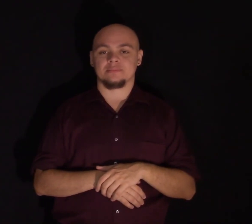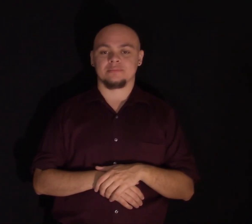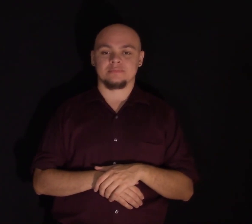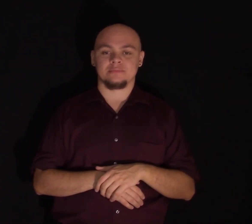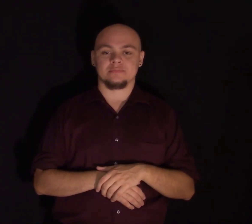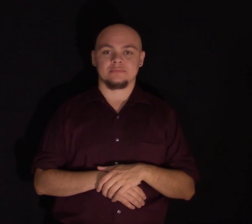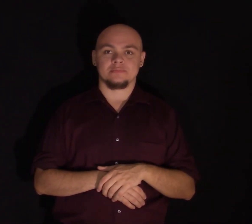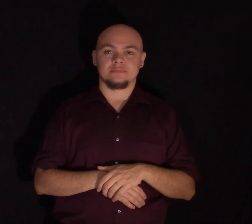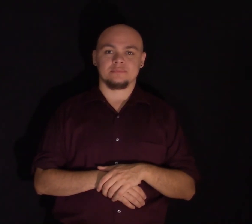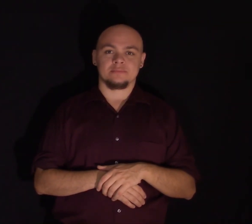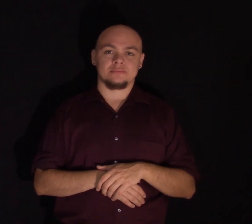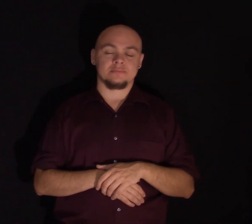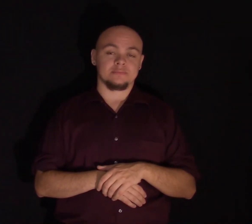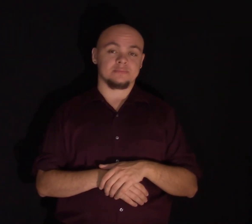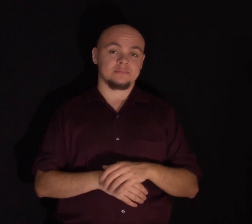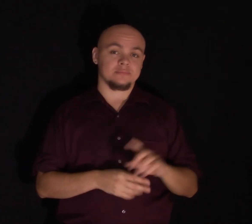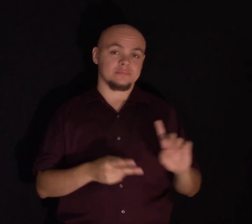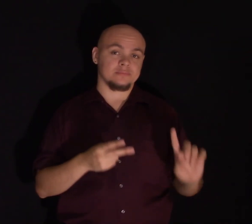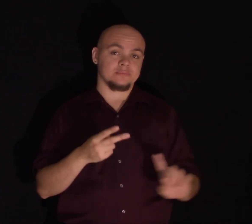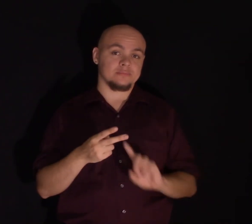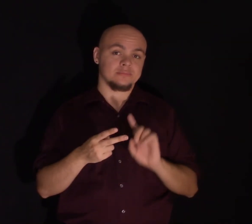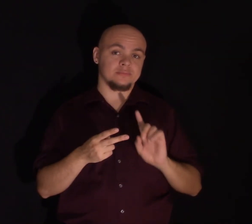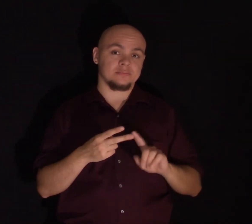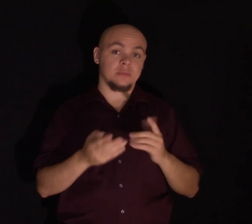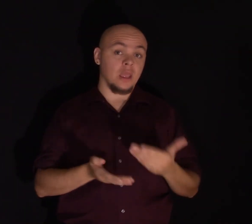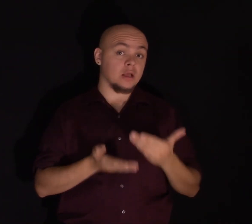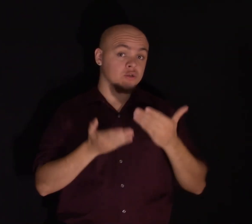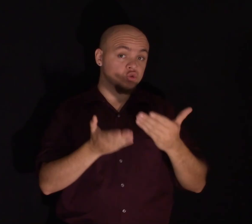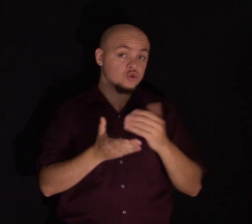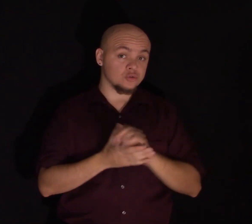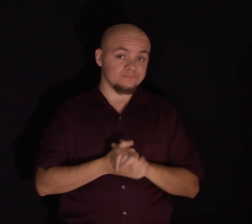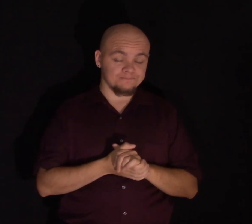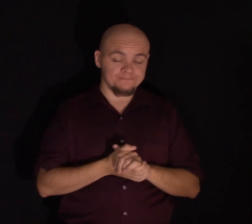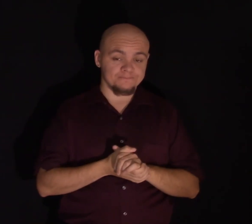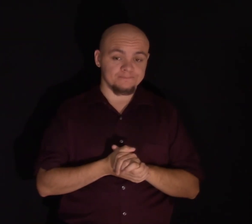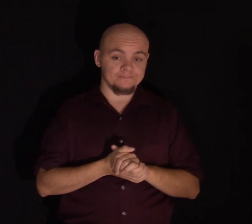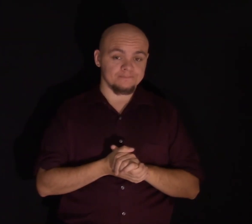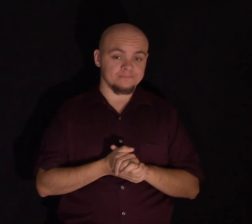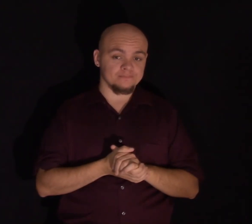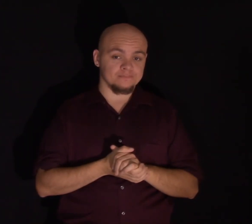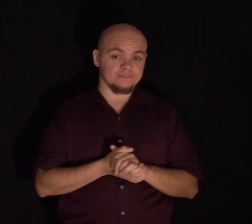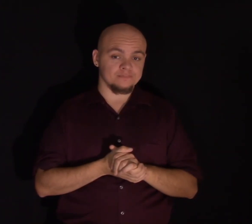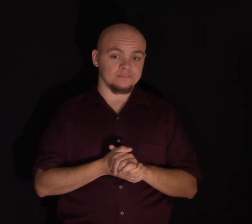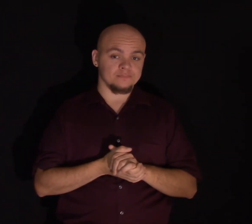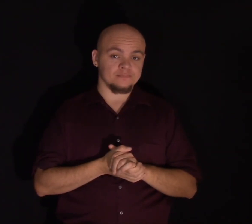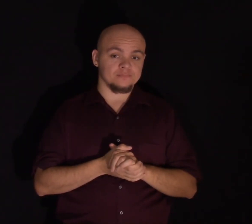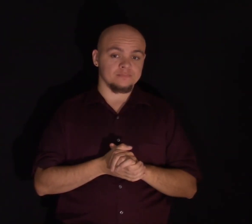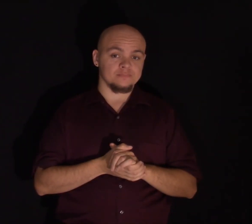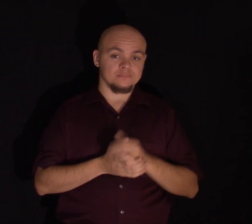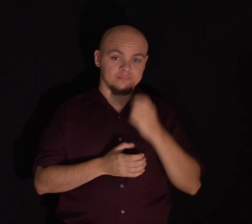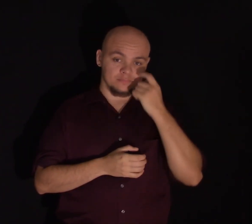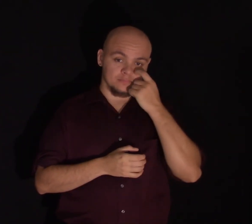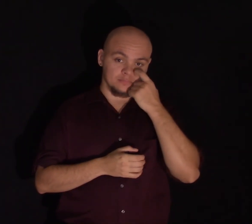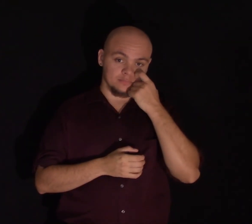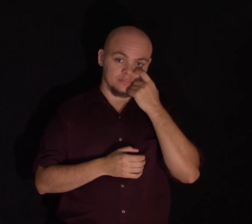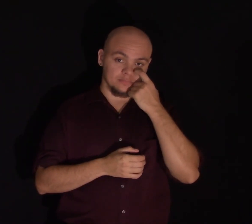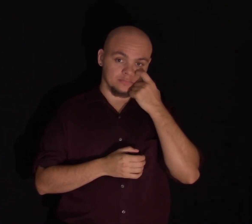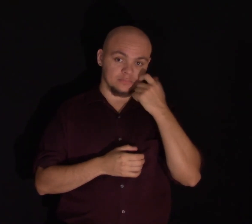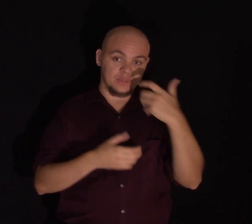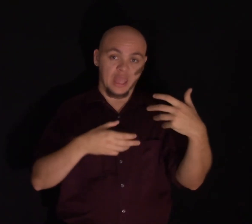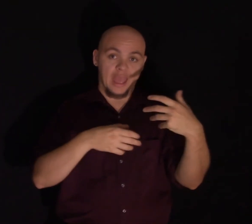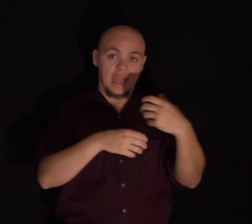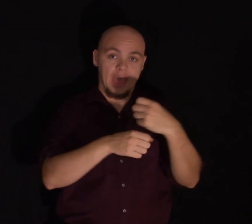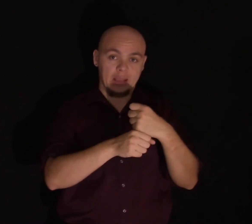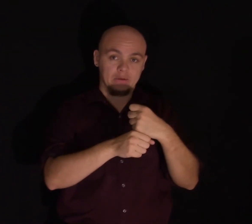The other thing that I suggest is, again, is an acronym I